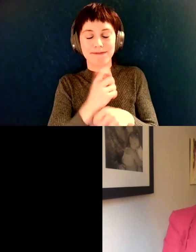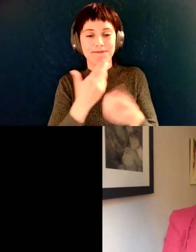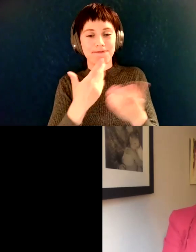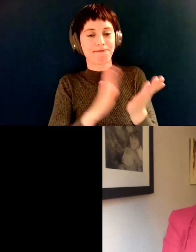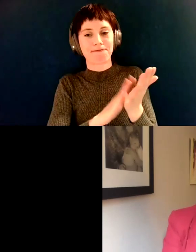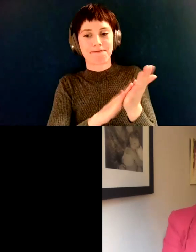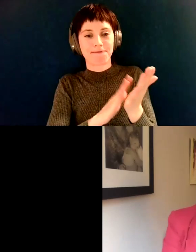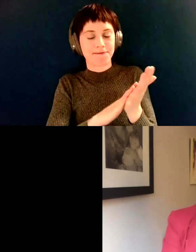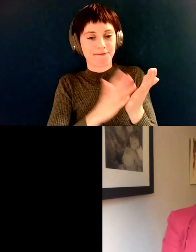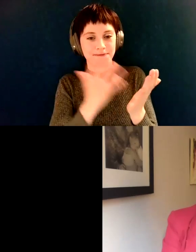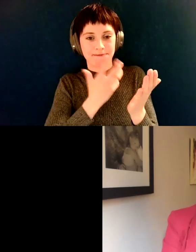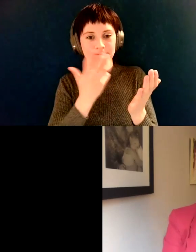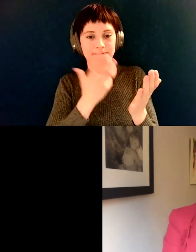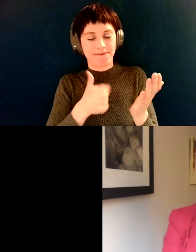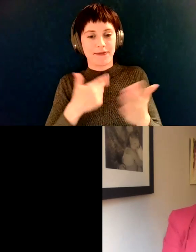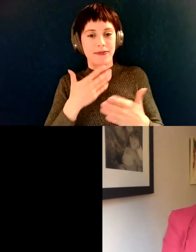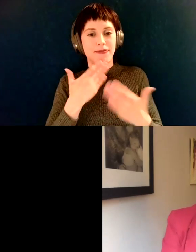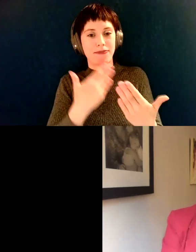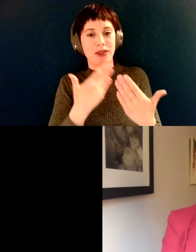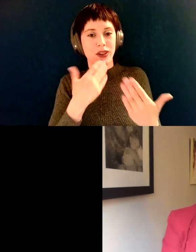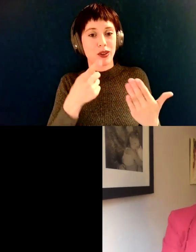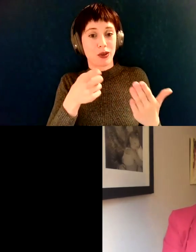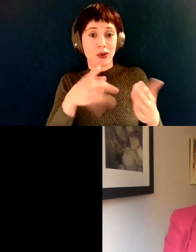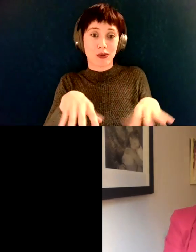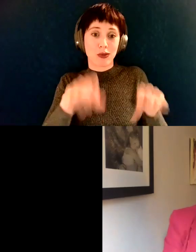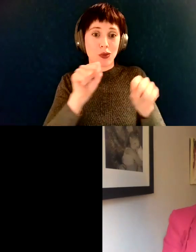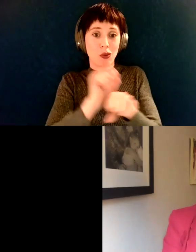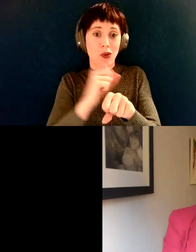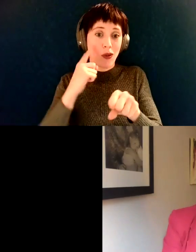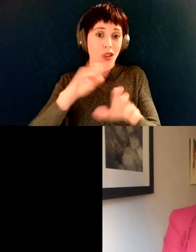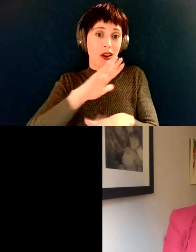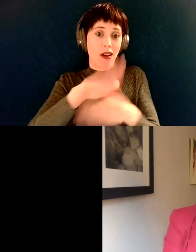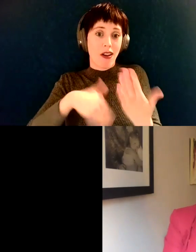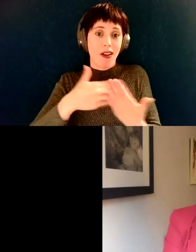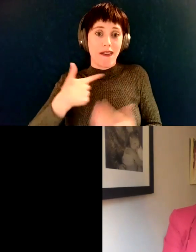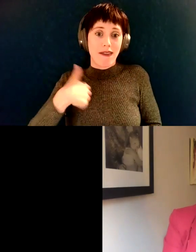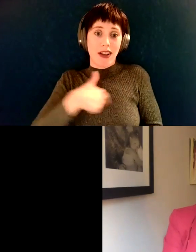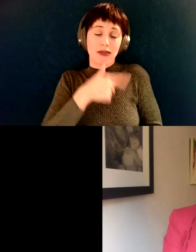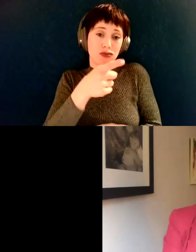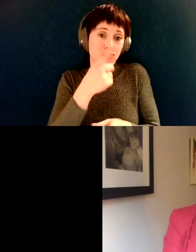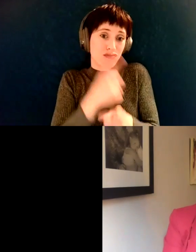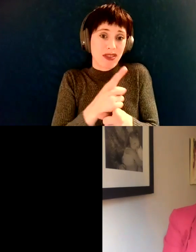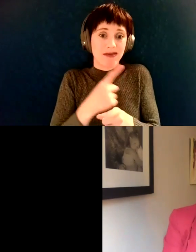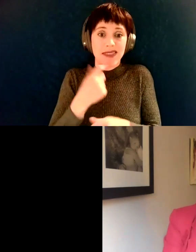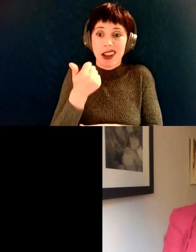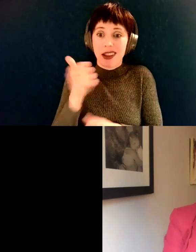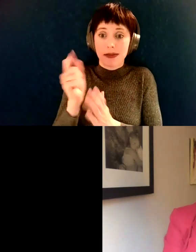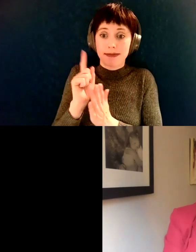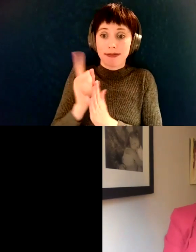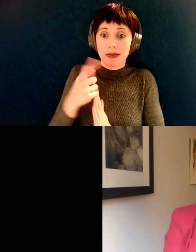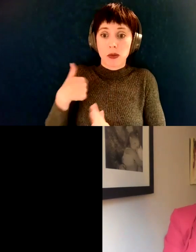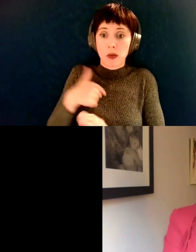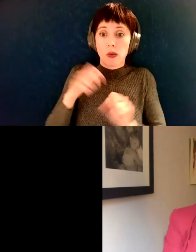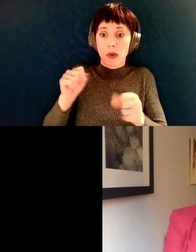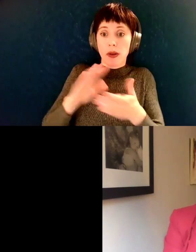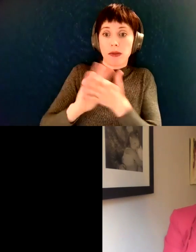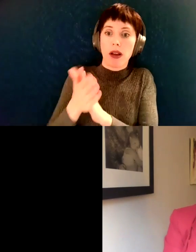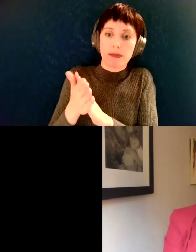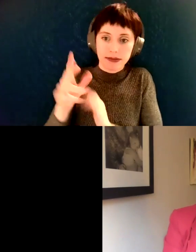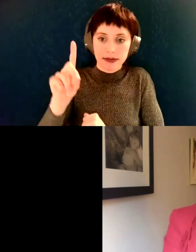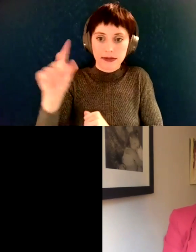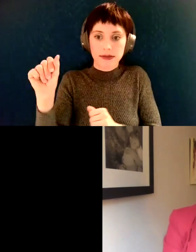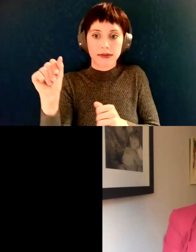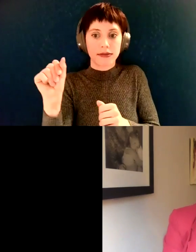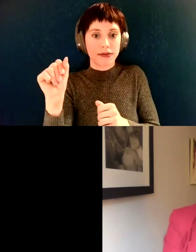appreciate that you're doing it for, for all of us, because, you know, at any point, any of us could be, you know, be part of that community and,